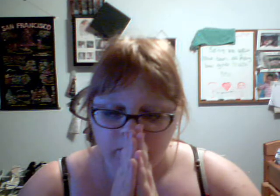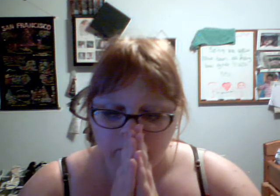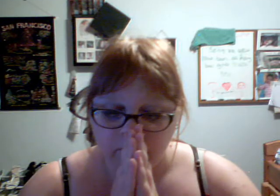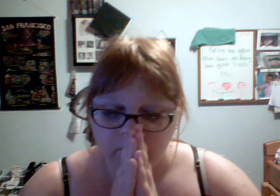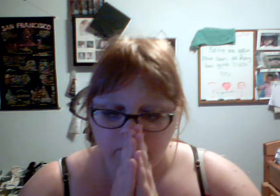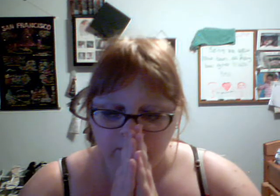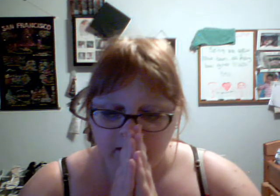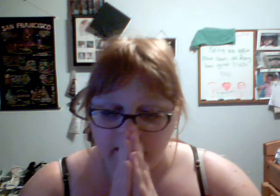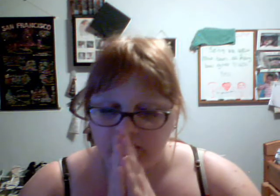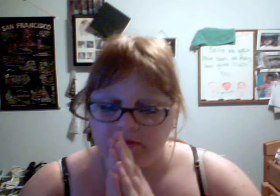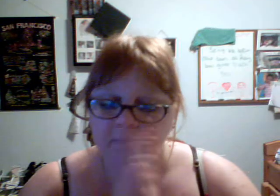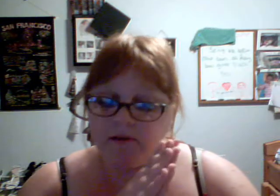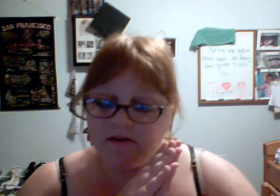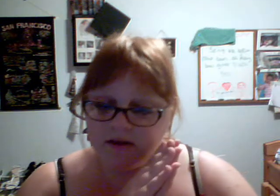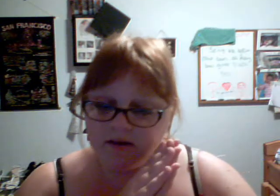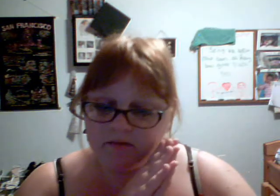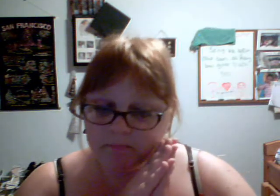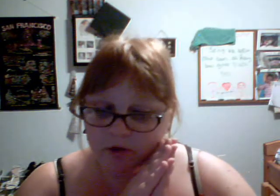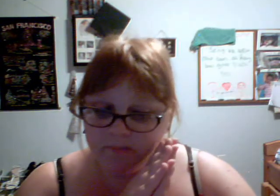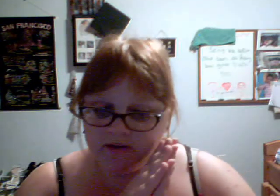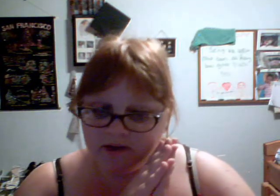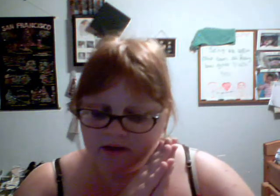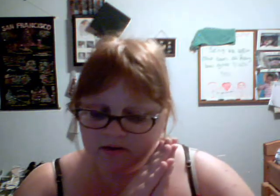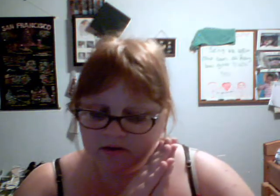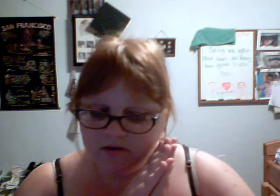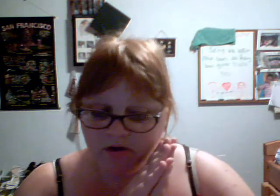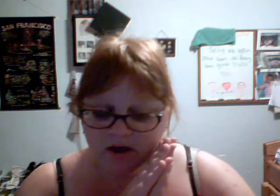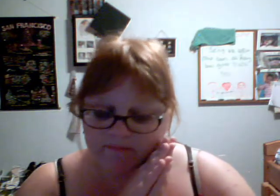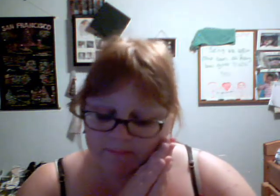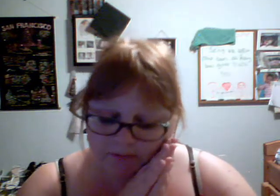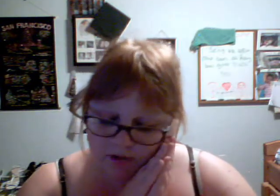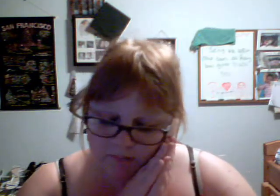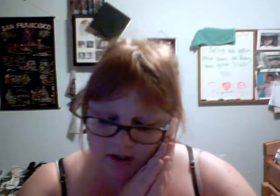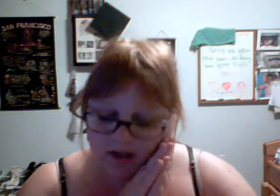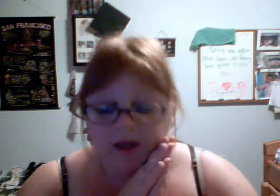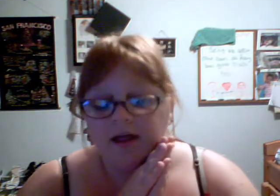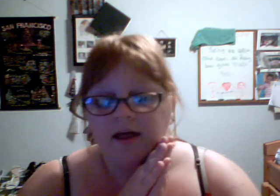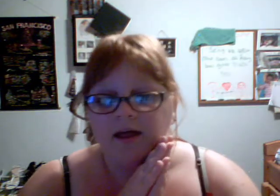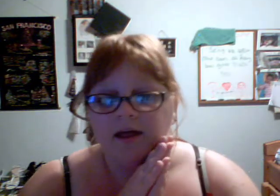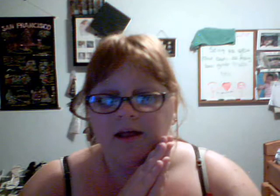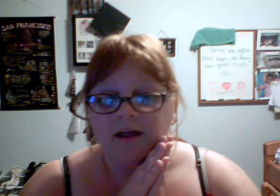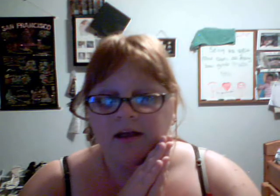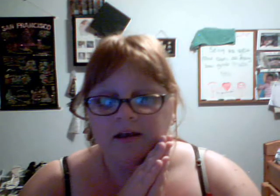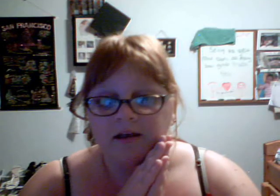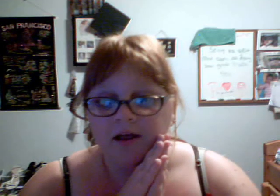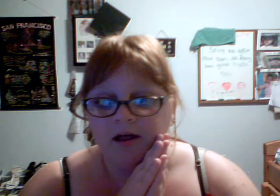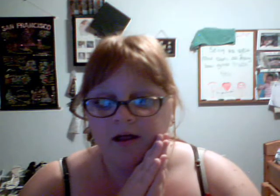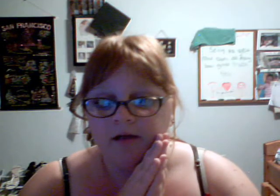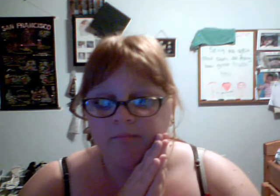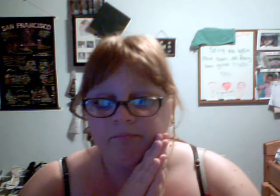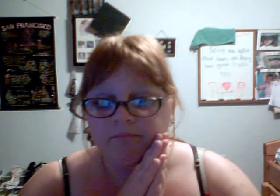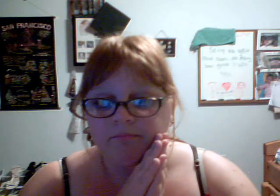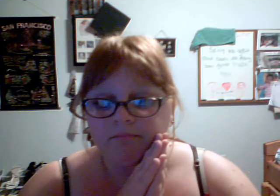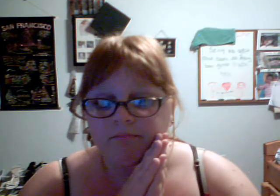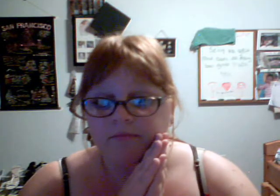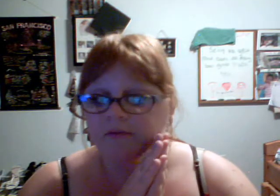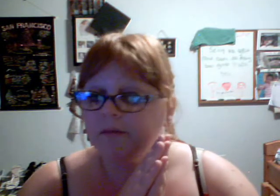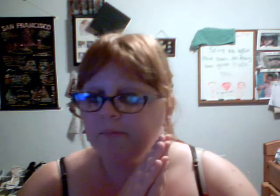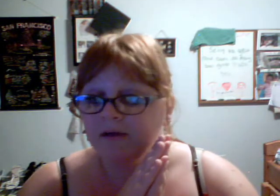so, but yeah, I did pass the permit test. So, now I have my permit. And, um, my